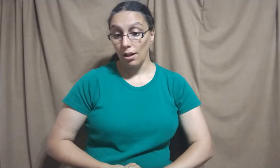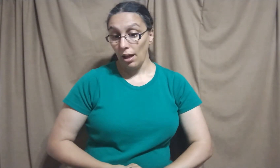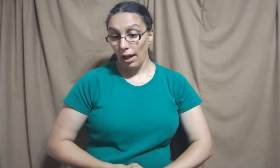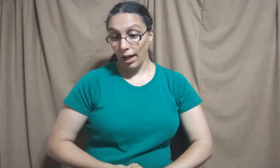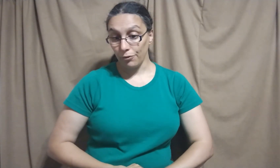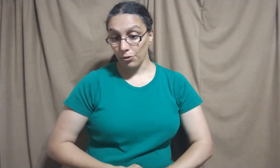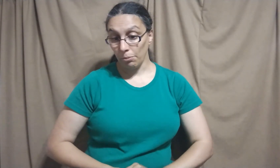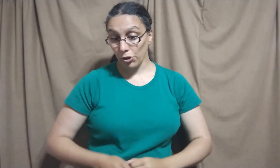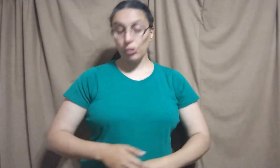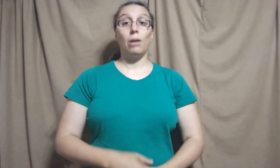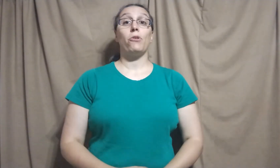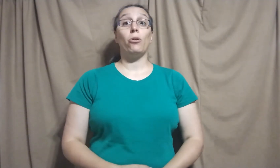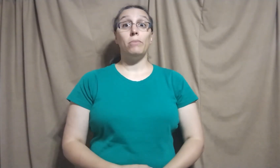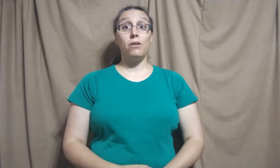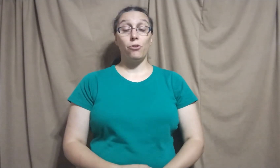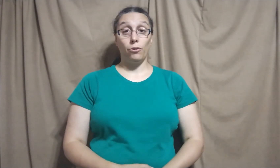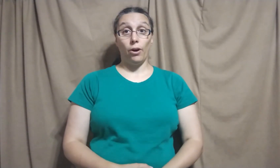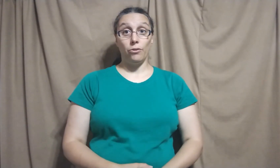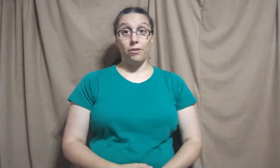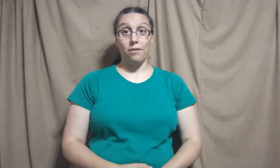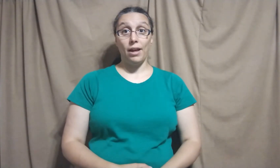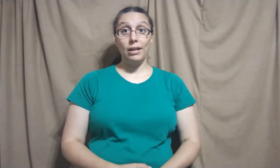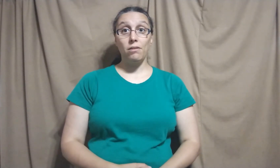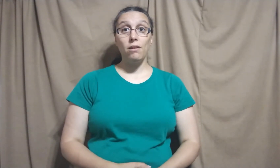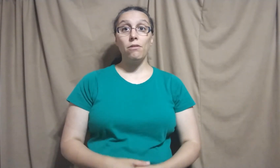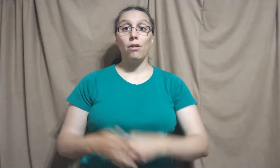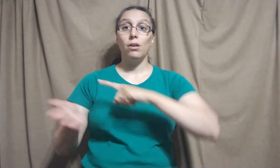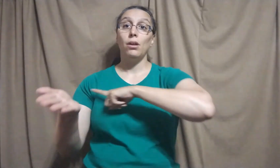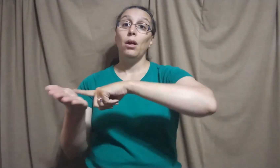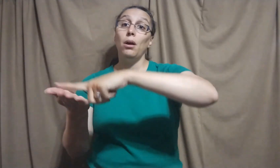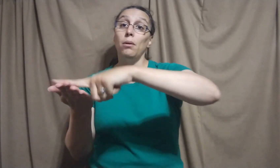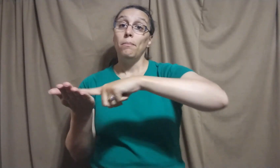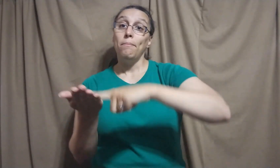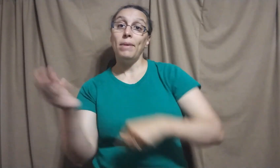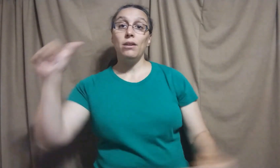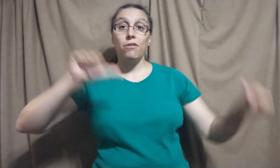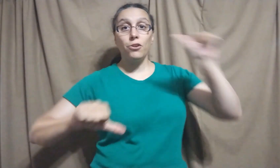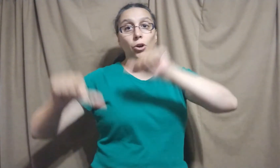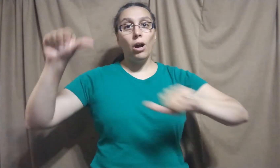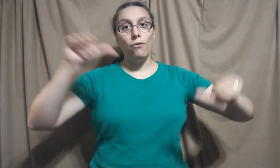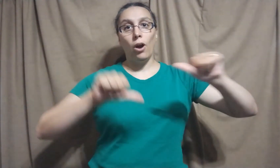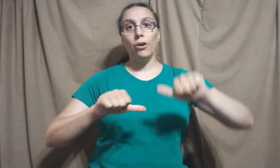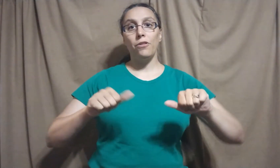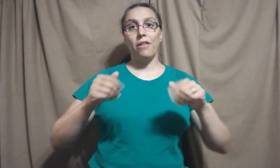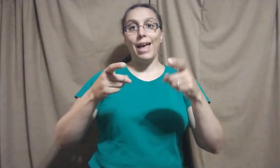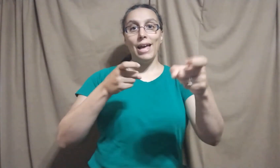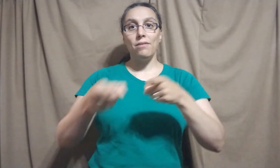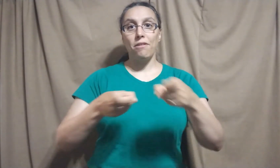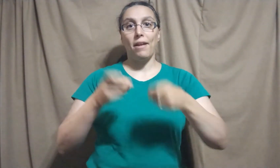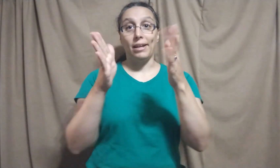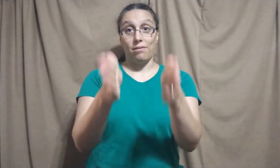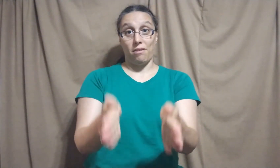After the Marshal comes our Minister of Arts and Sciences. Minister of Arts and Sciences.